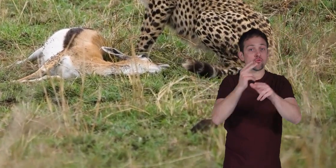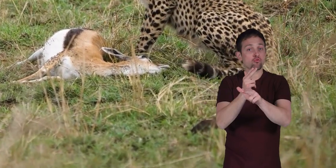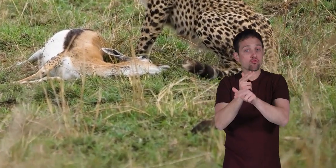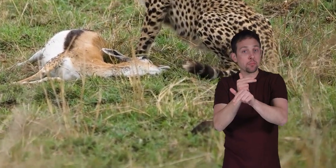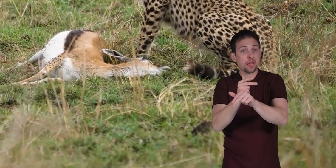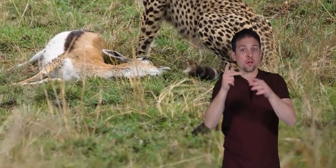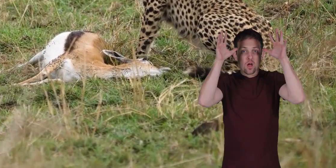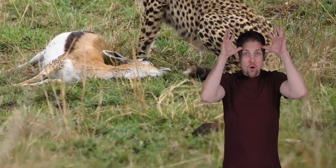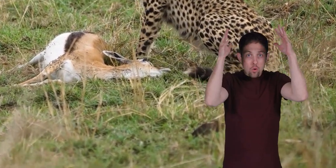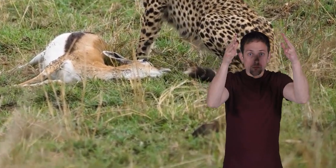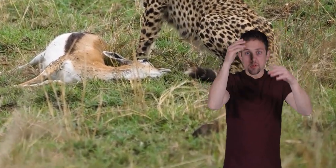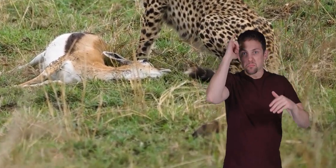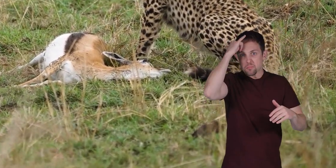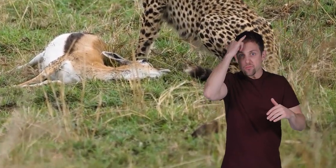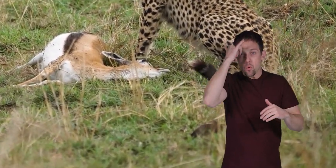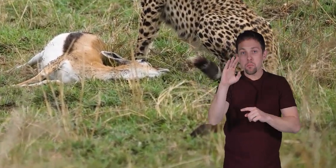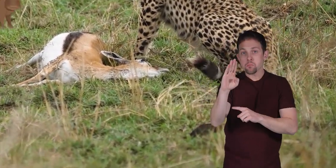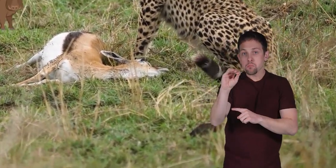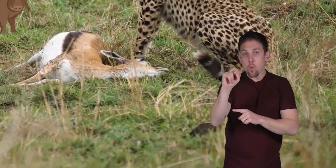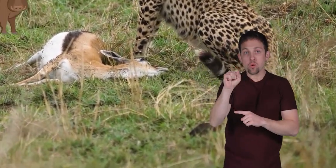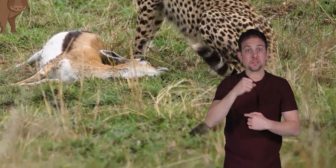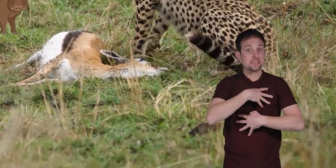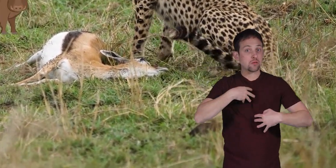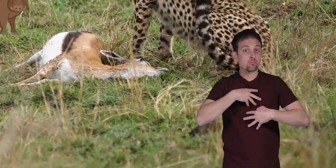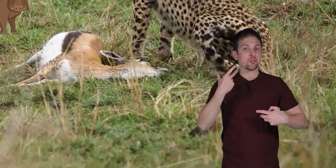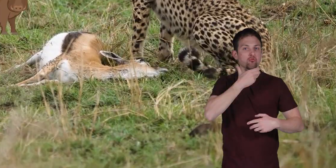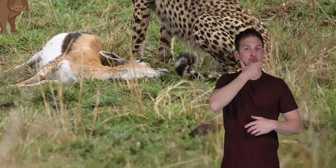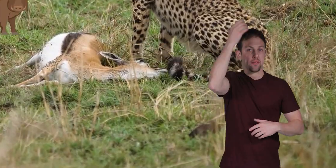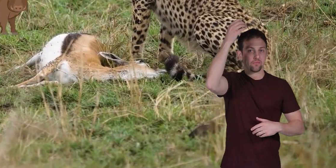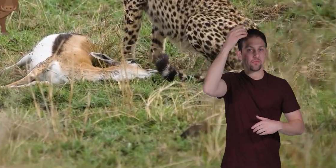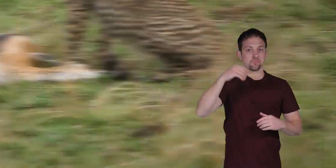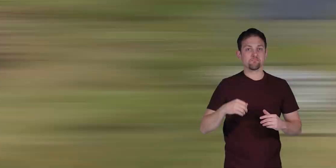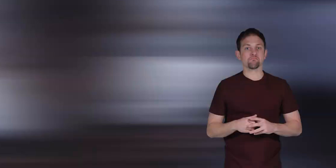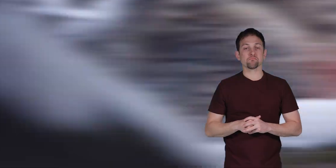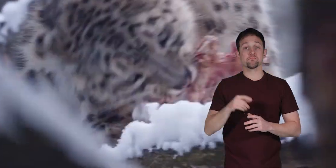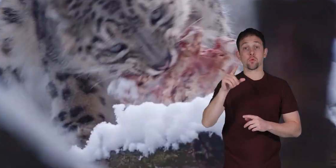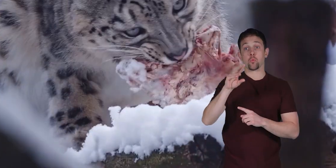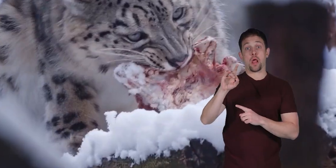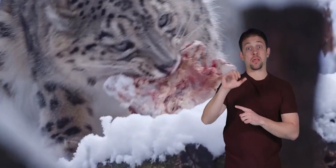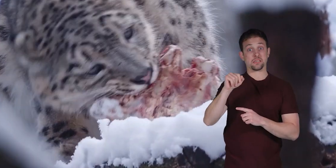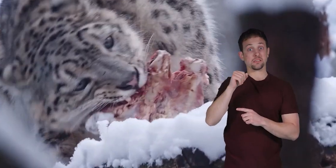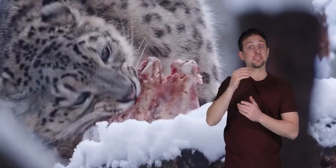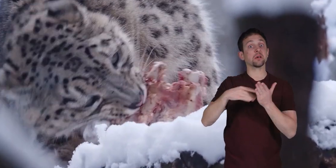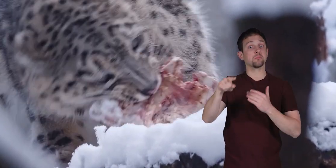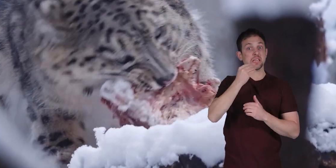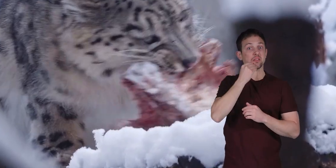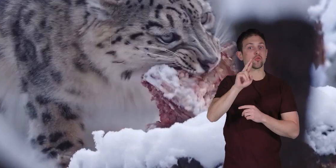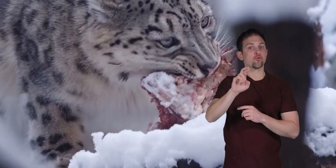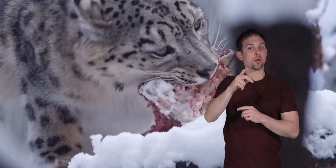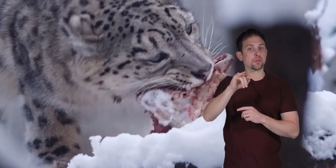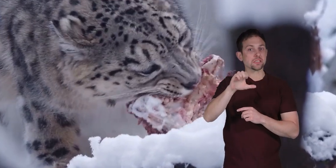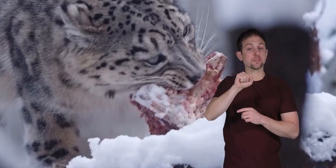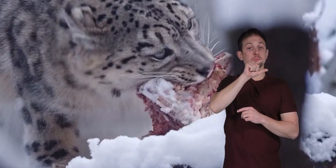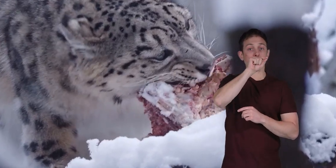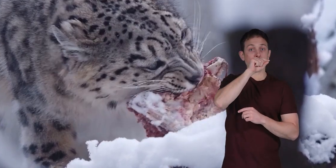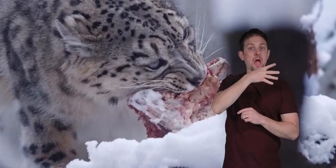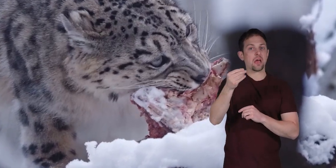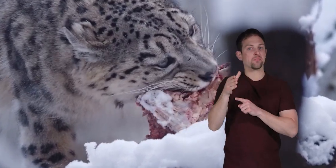rabbits, antelopes, buffaloes, boars, zebras, and giraffes. Some wildcats even eat reptiles, birds, and fish.